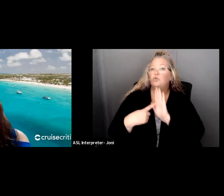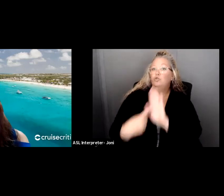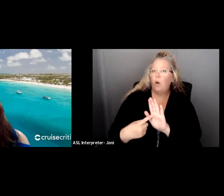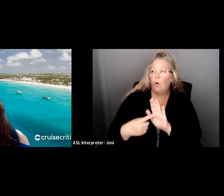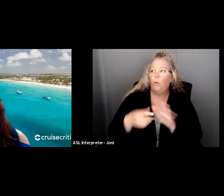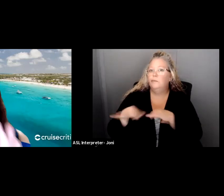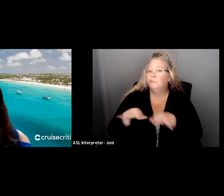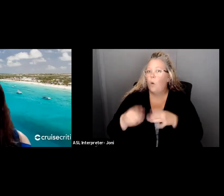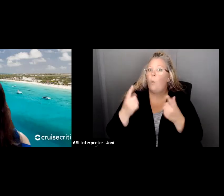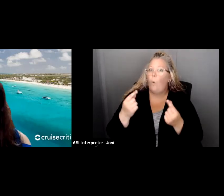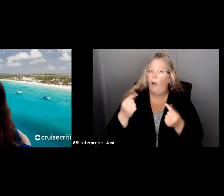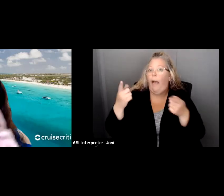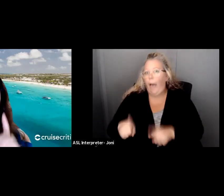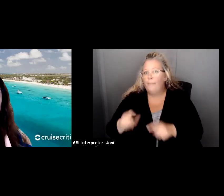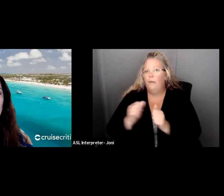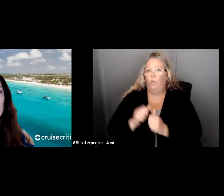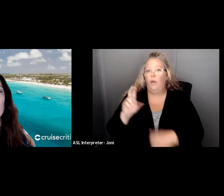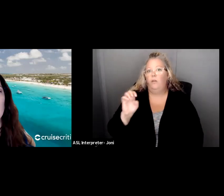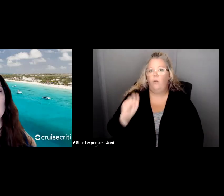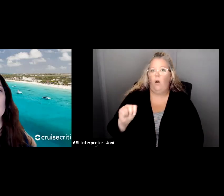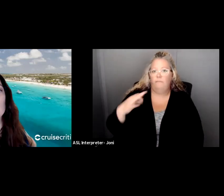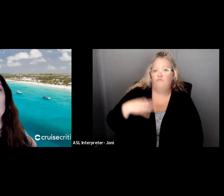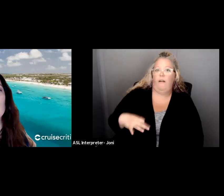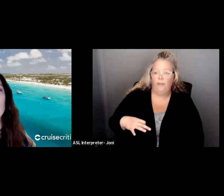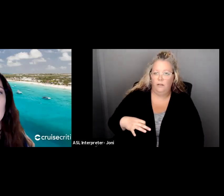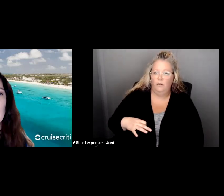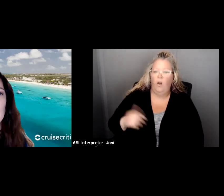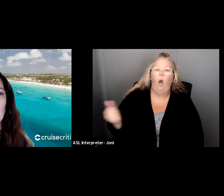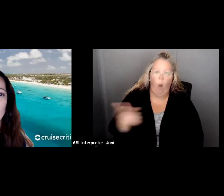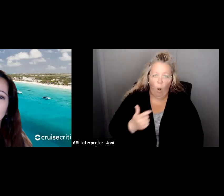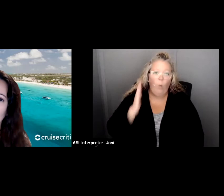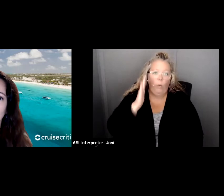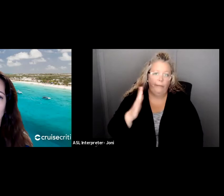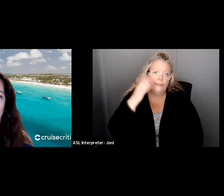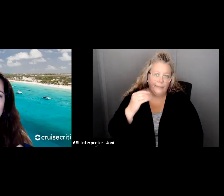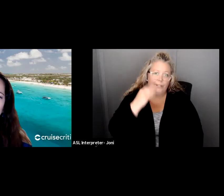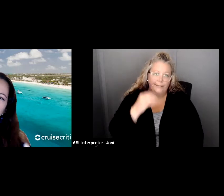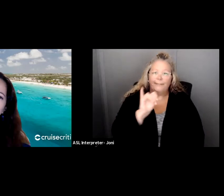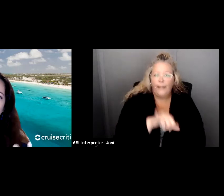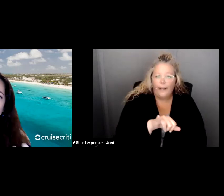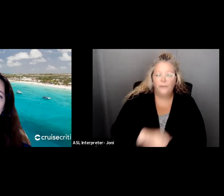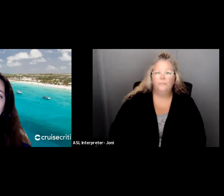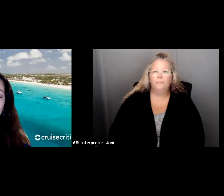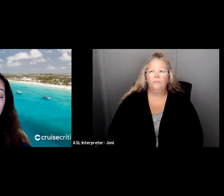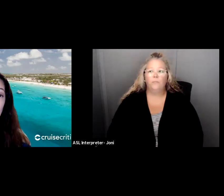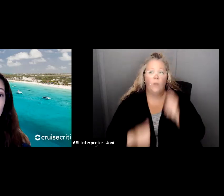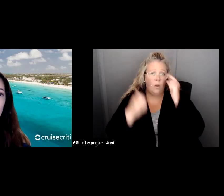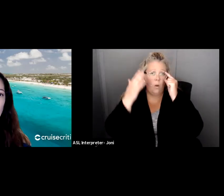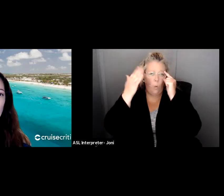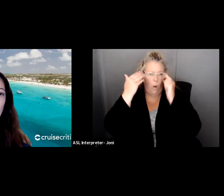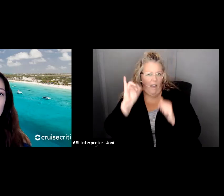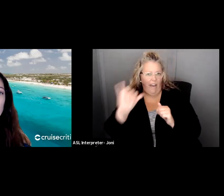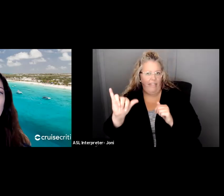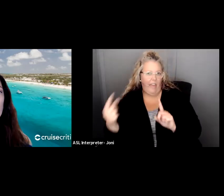will go through this cycle. Why this applies to strategic planning and why you need to keep your strategic plan as a living